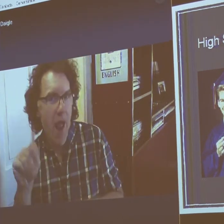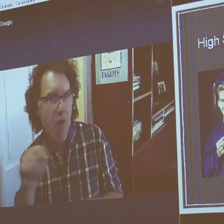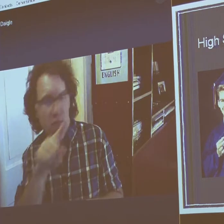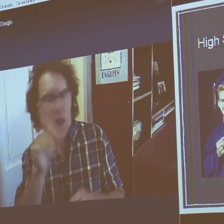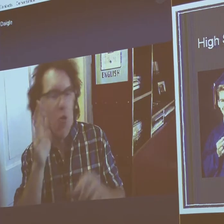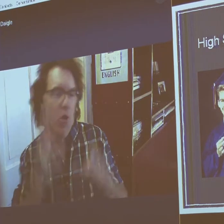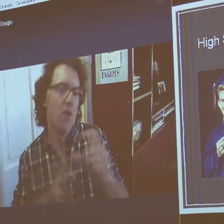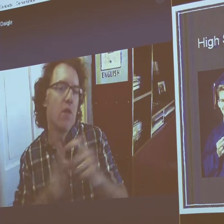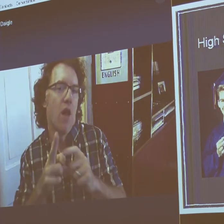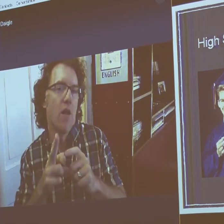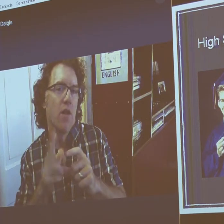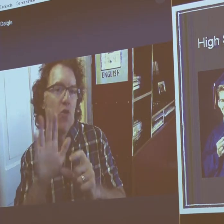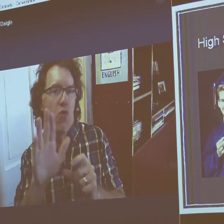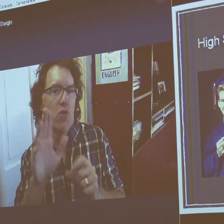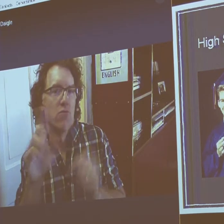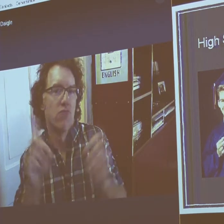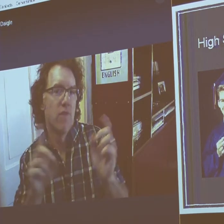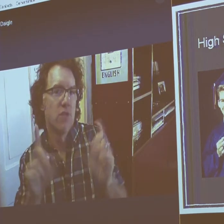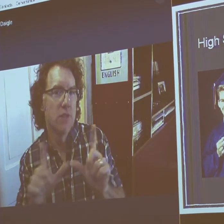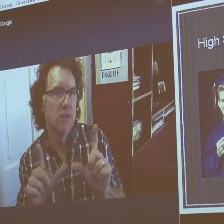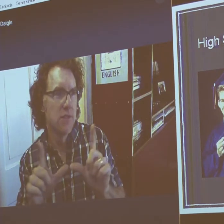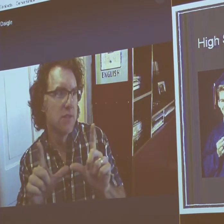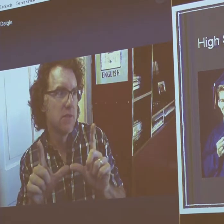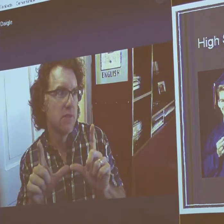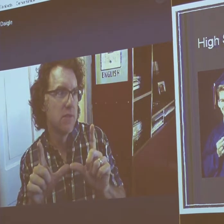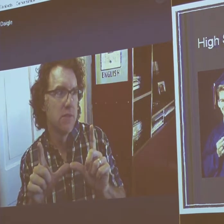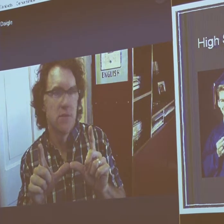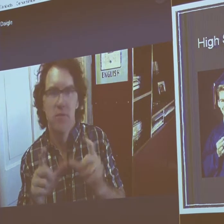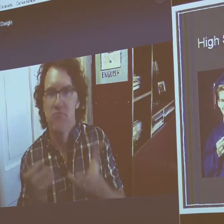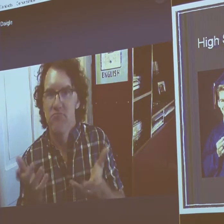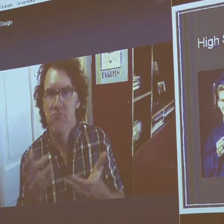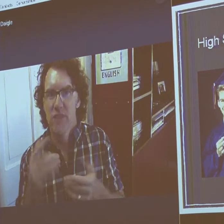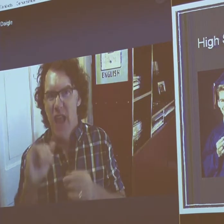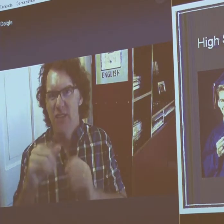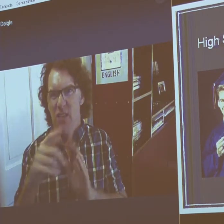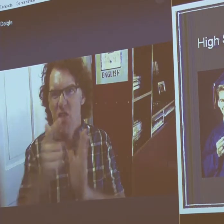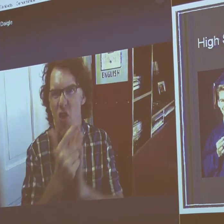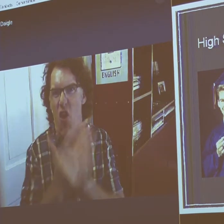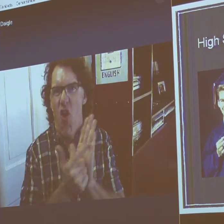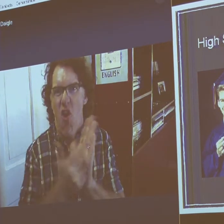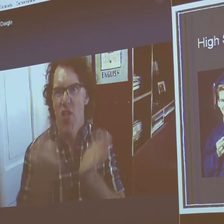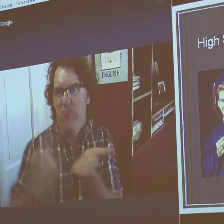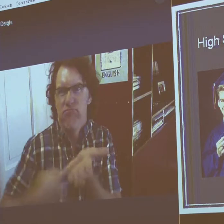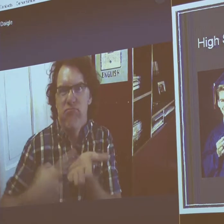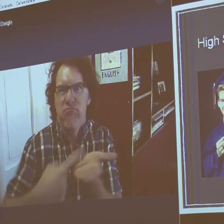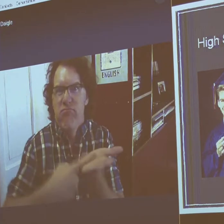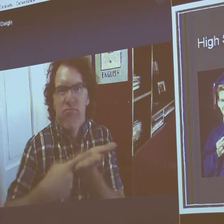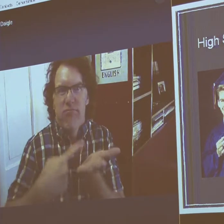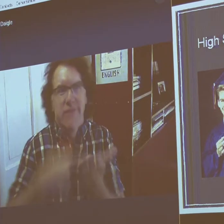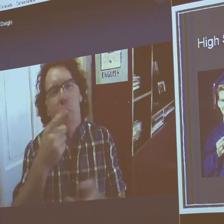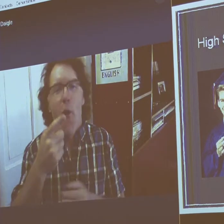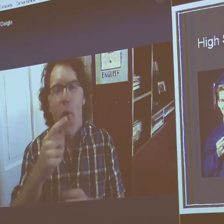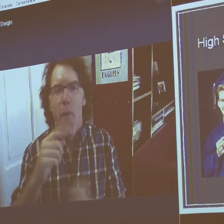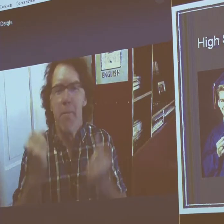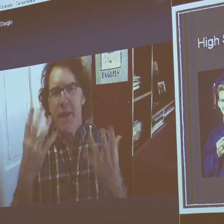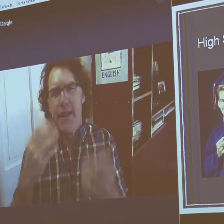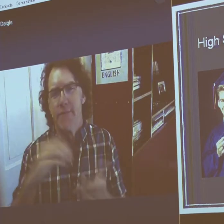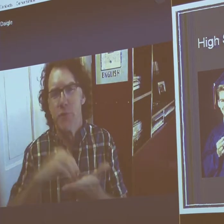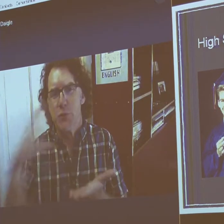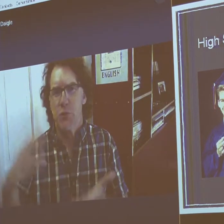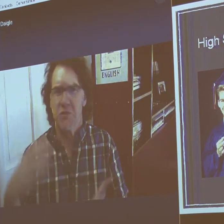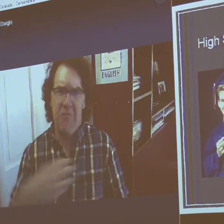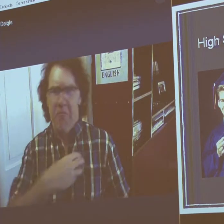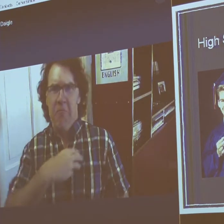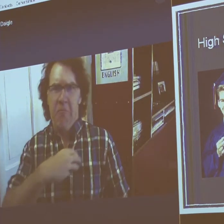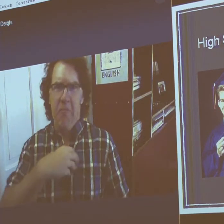get a driver's license. But if you dropped out, they would cut up your driver's license. So it was kind of a political thing going on. So our school newspaper wanted to do an